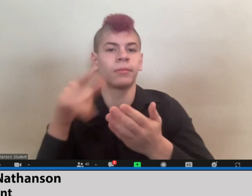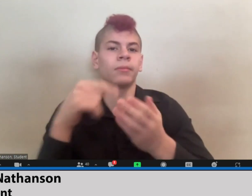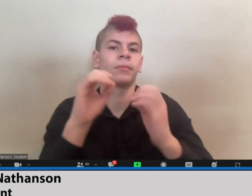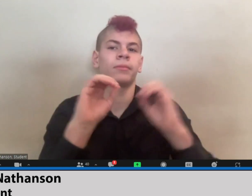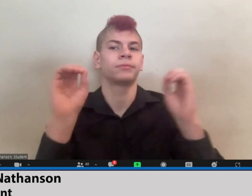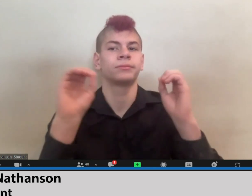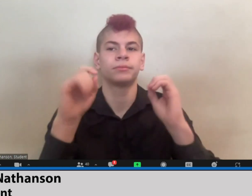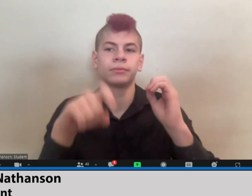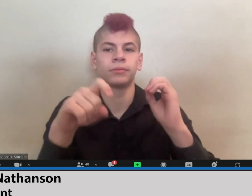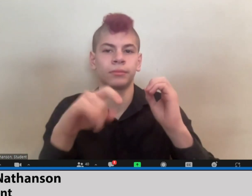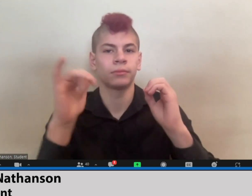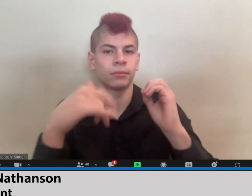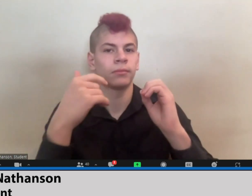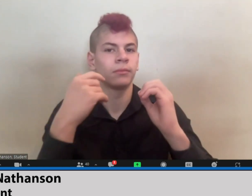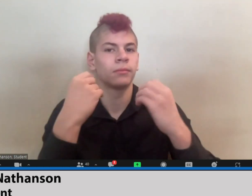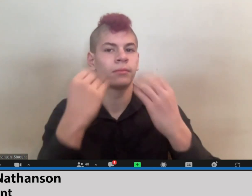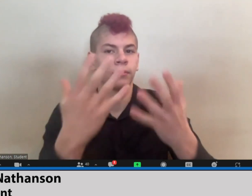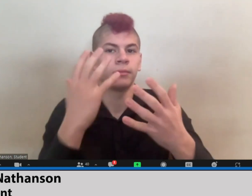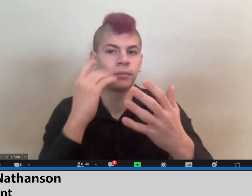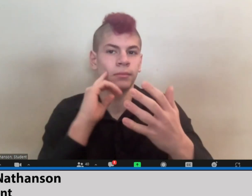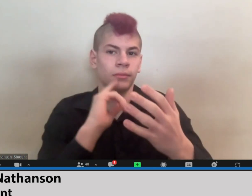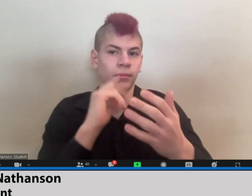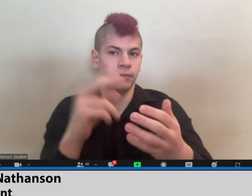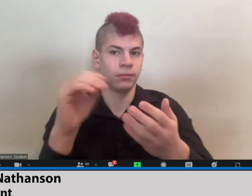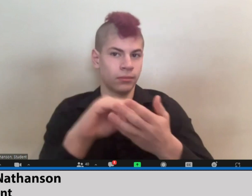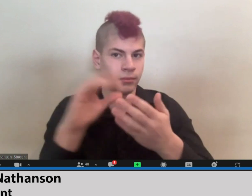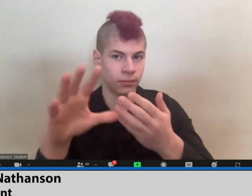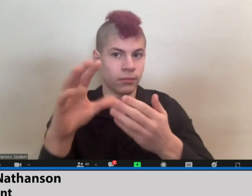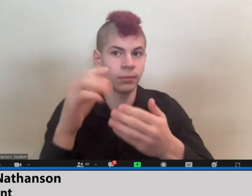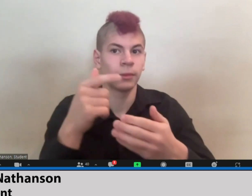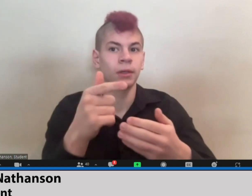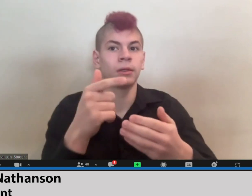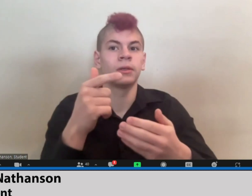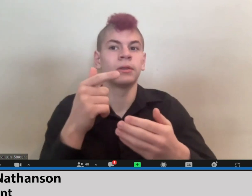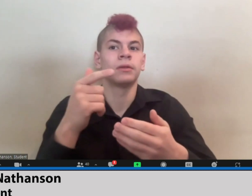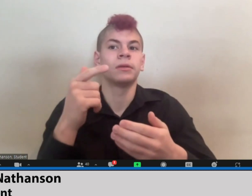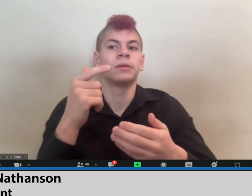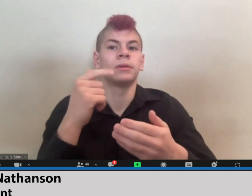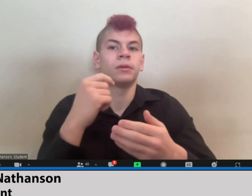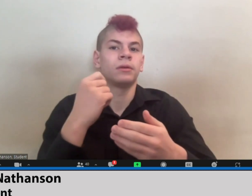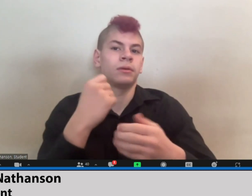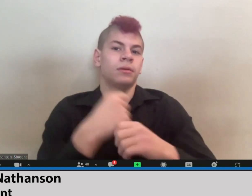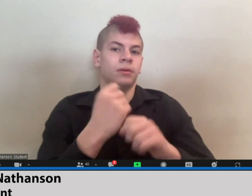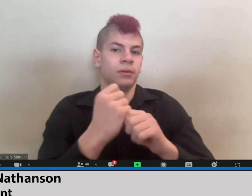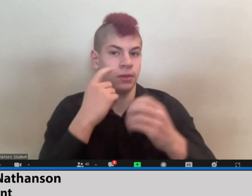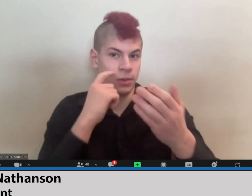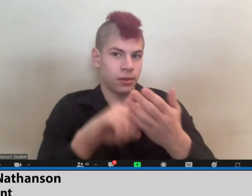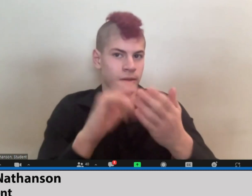My parents have tried to help me advocate to get them in schools for a long time, but we faced